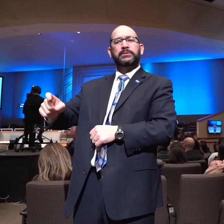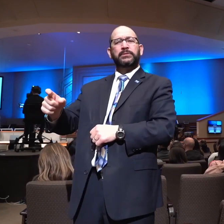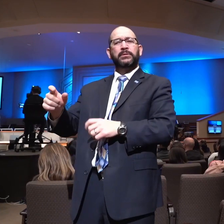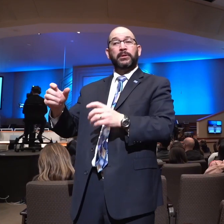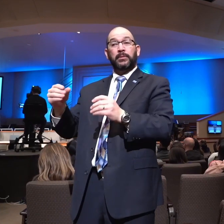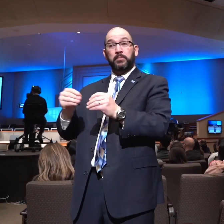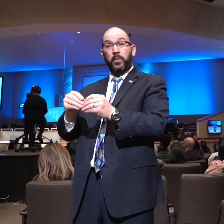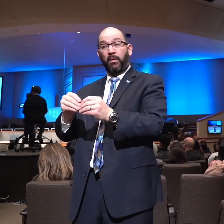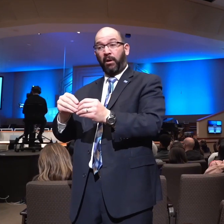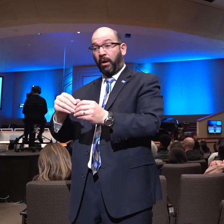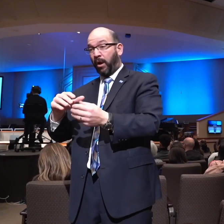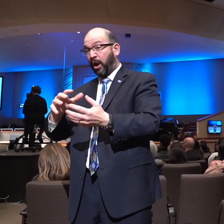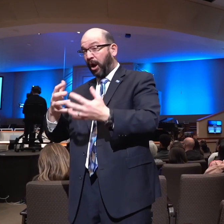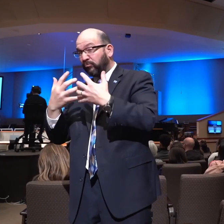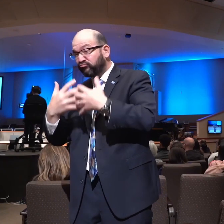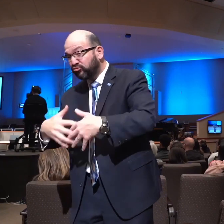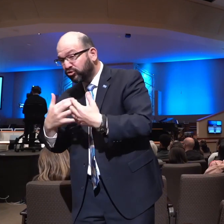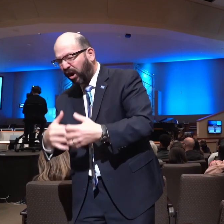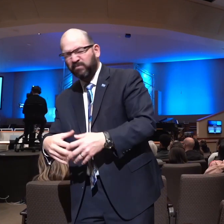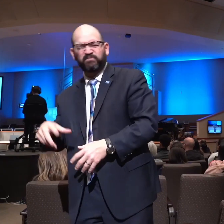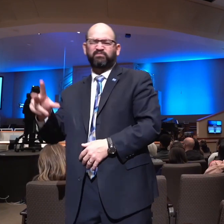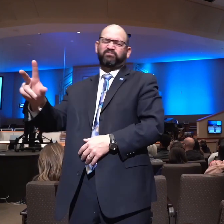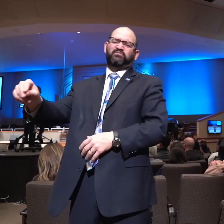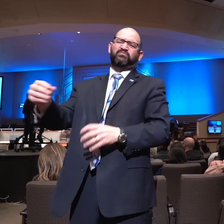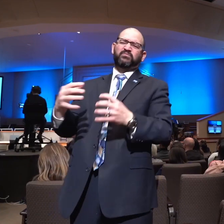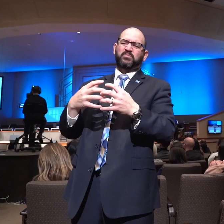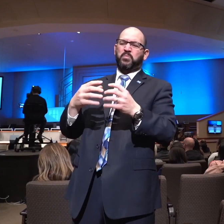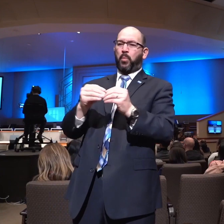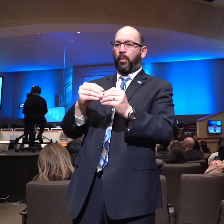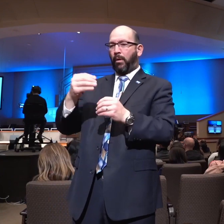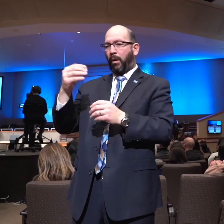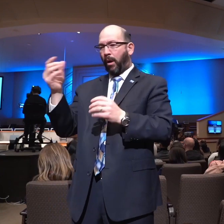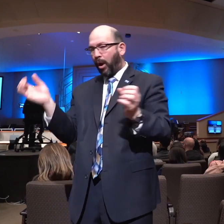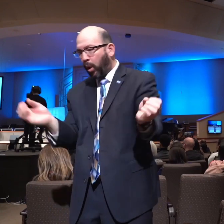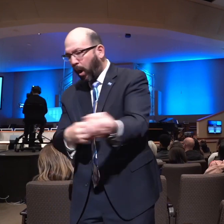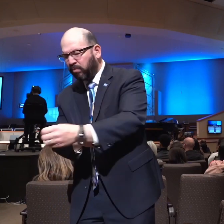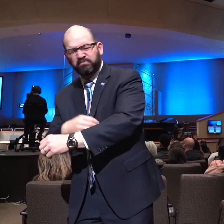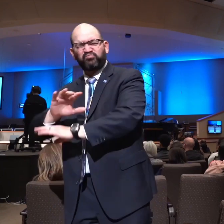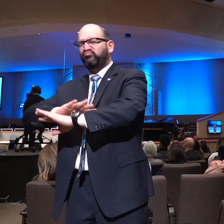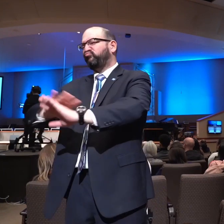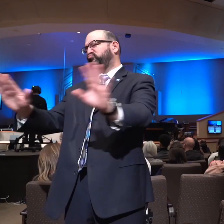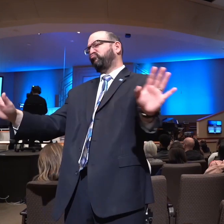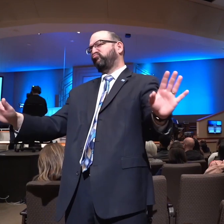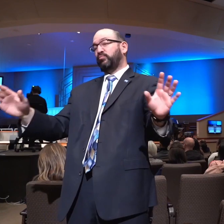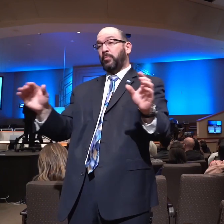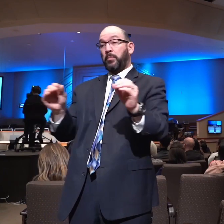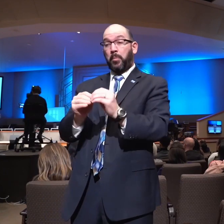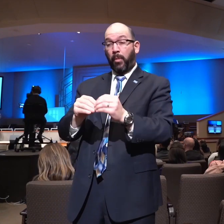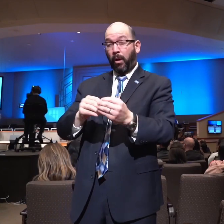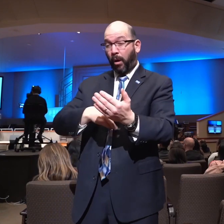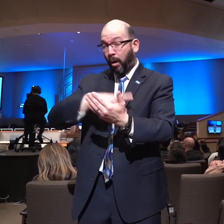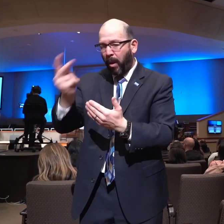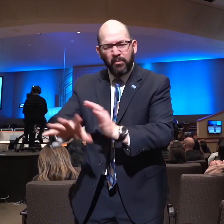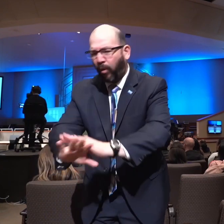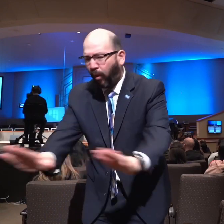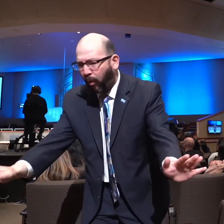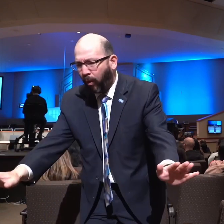better, not new organizations or more novel methods, but men whom the Holy Ghost can use, men of prayer, men mighty in